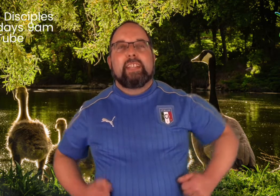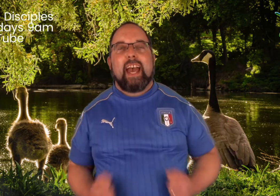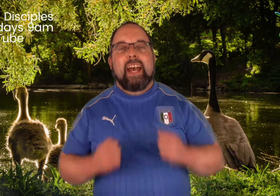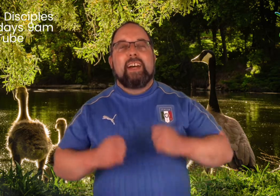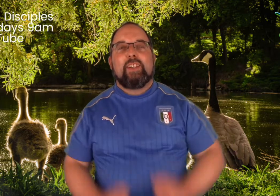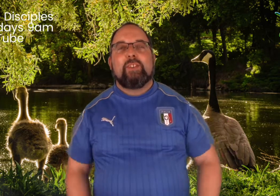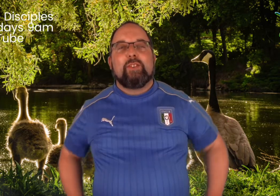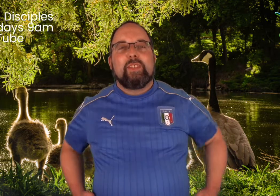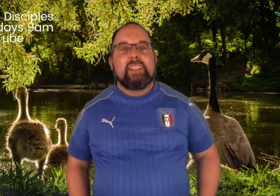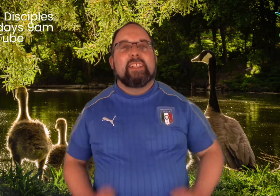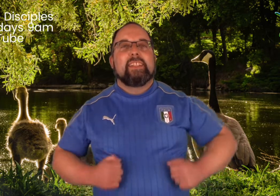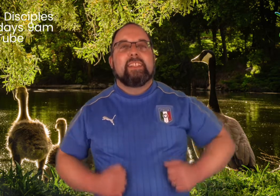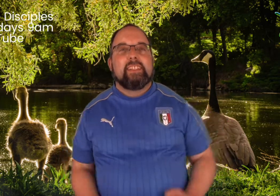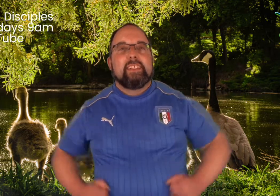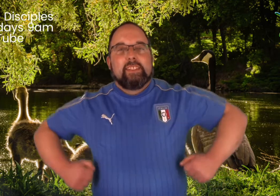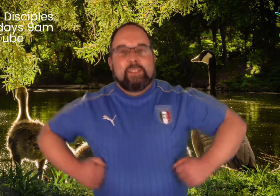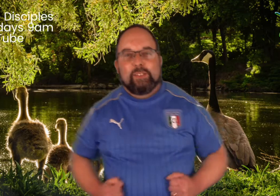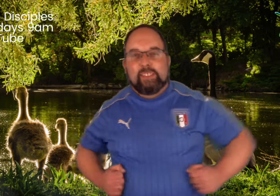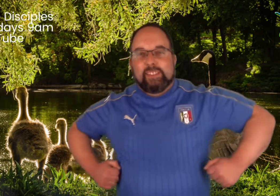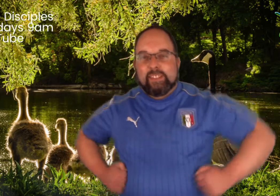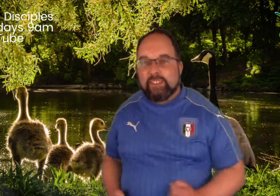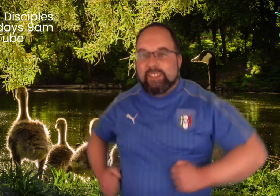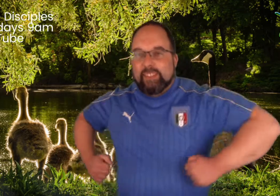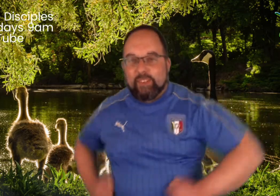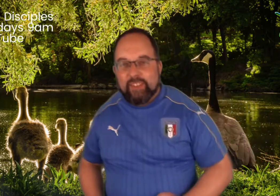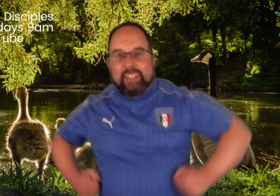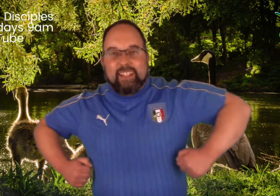Down helped with a